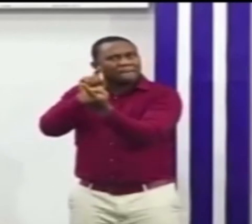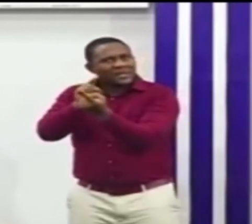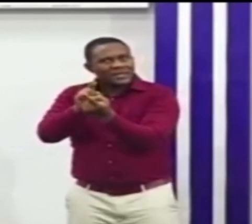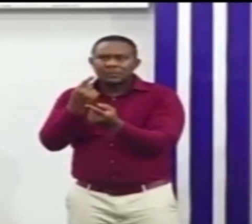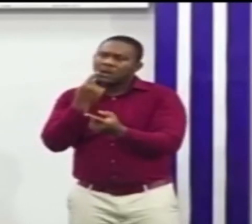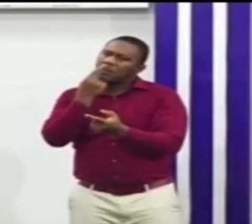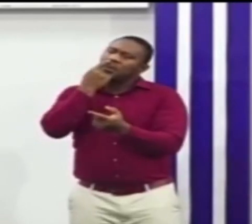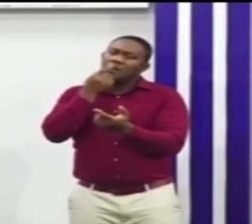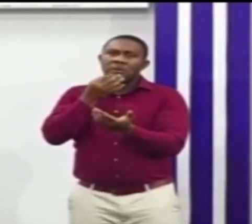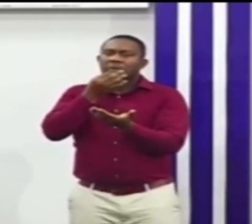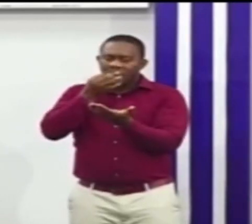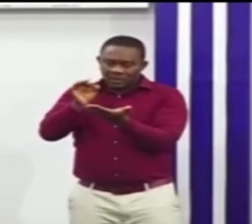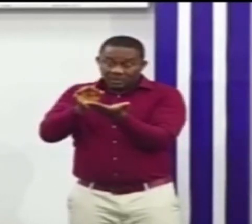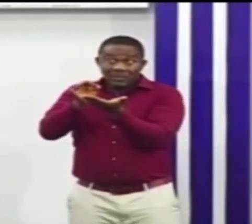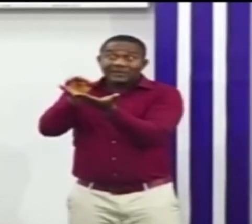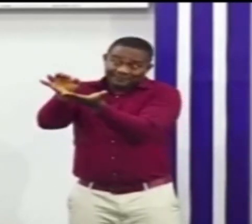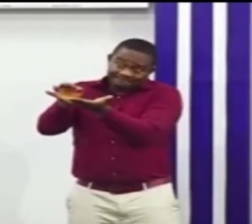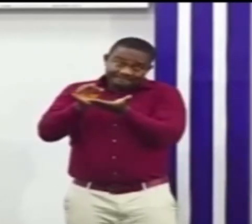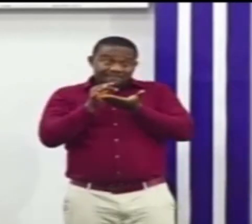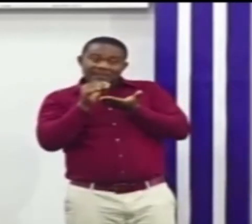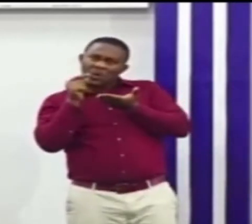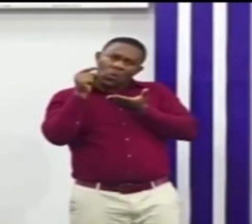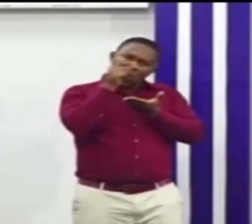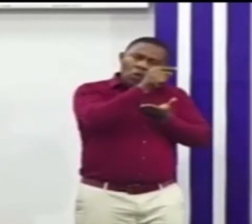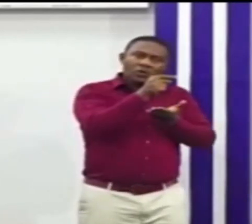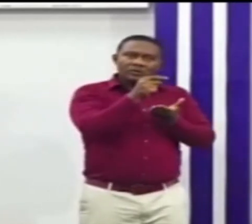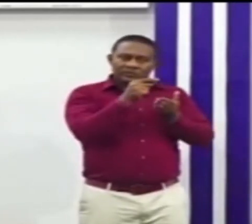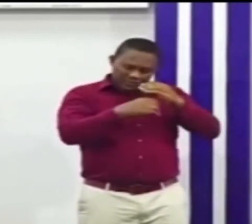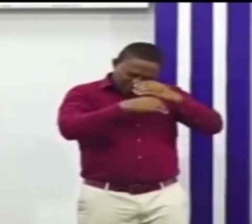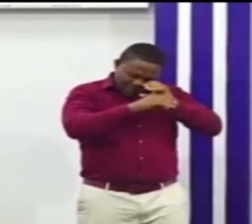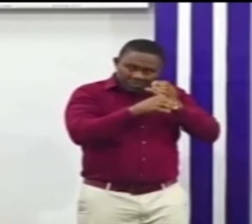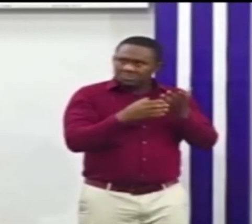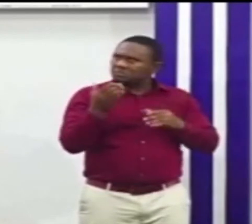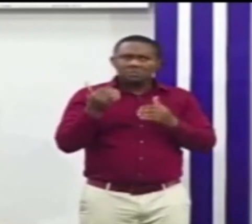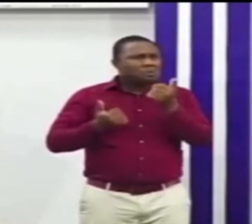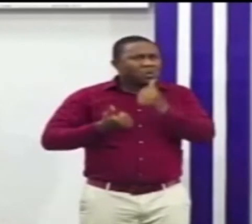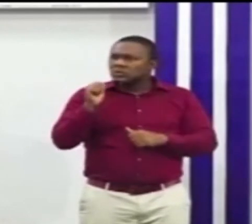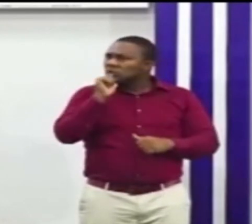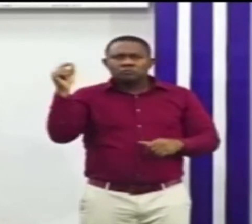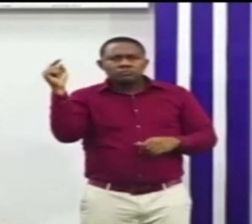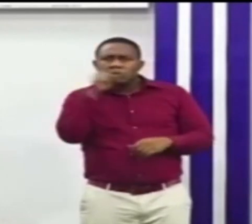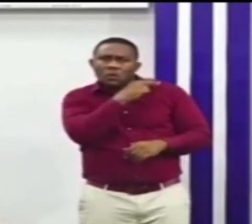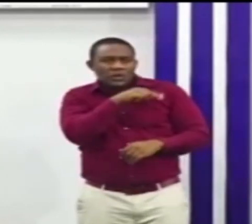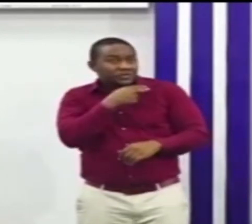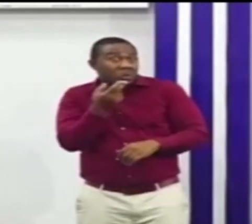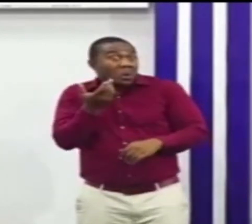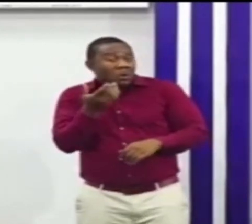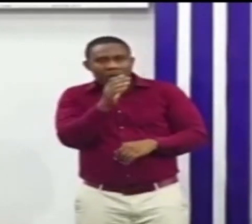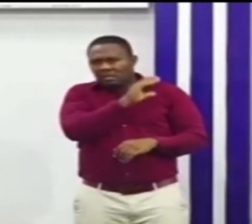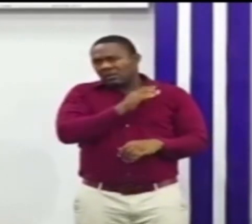then send them for to most of them initially never reported to any facility before we